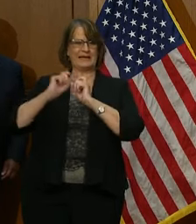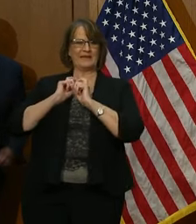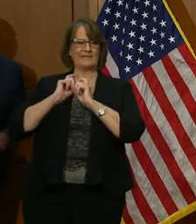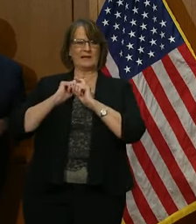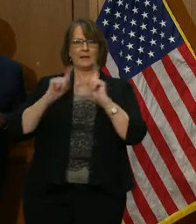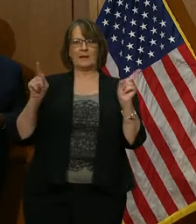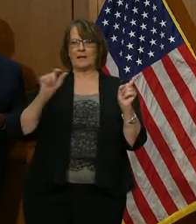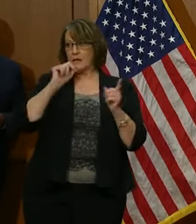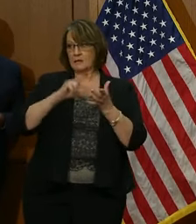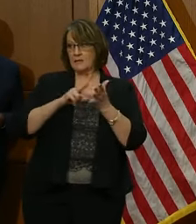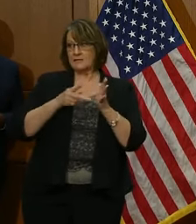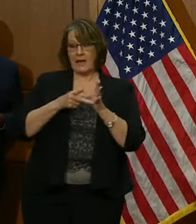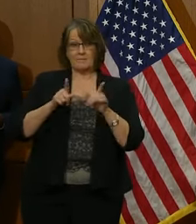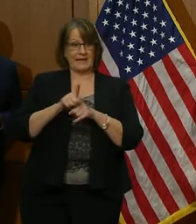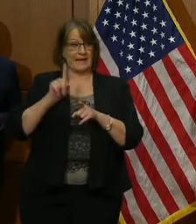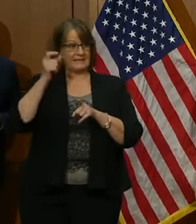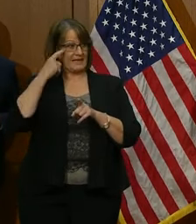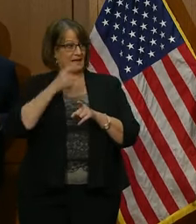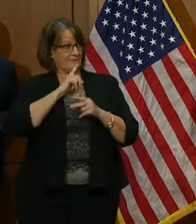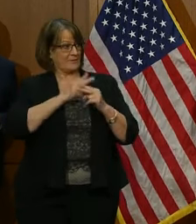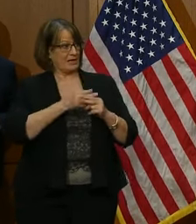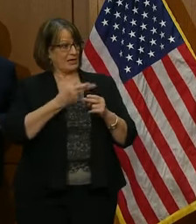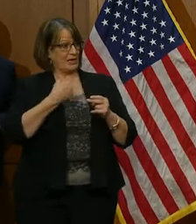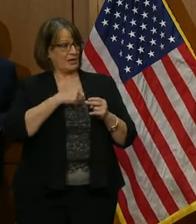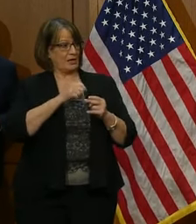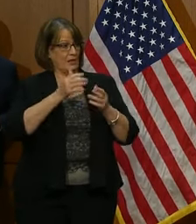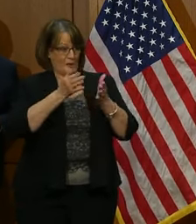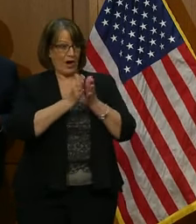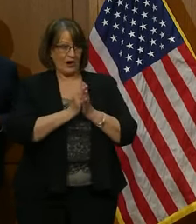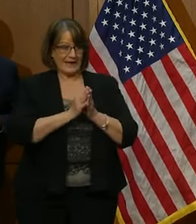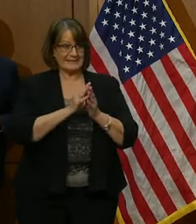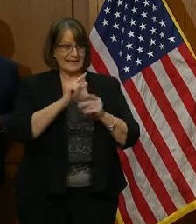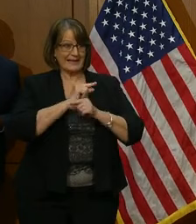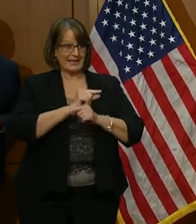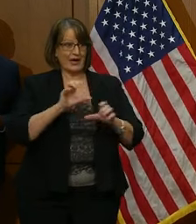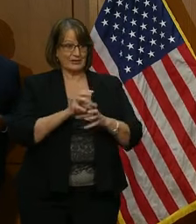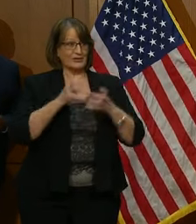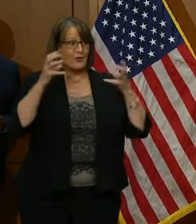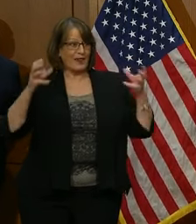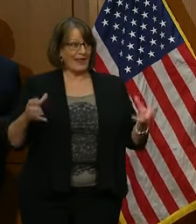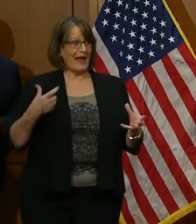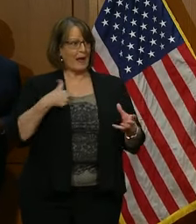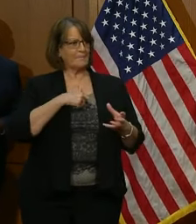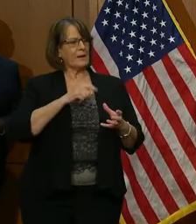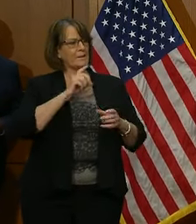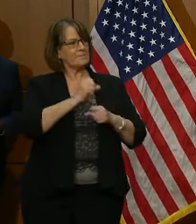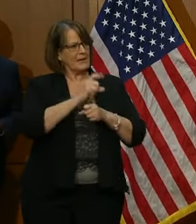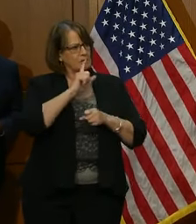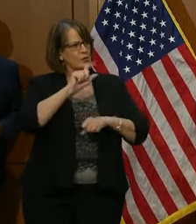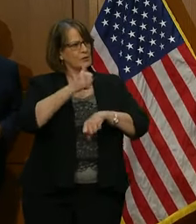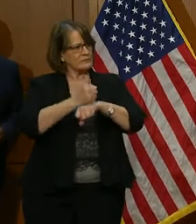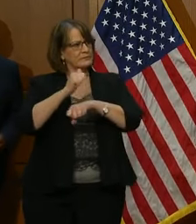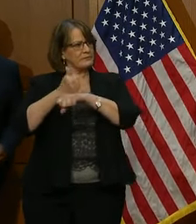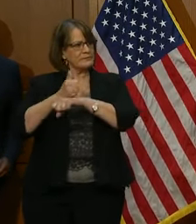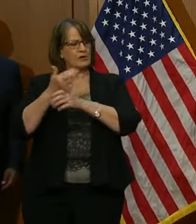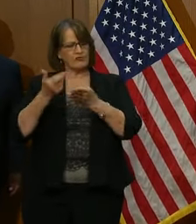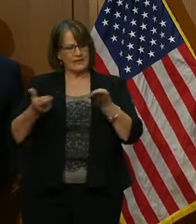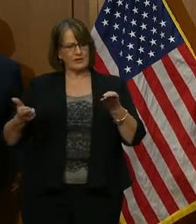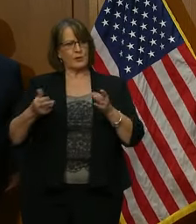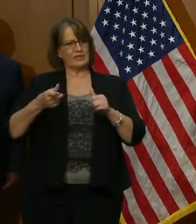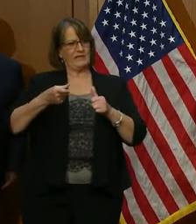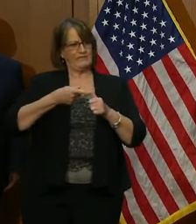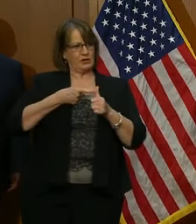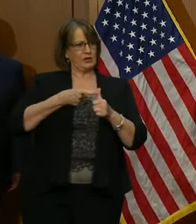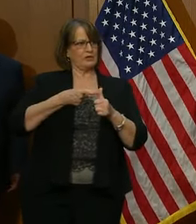we're not, as the governor indicated, asking the Guard to do a lot, but we try to make sure that we put the resources in place before we commit them so they